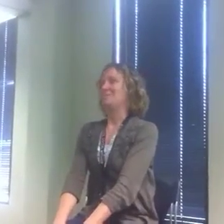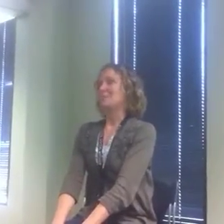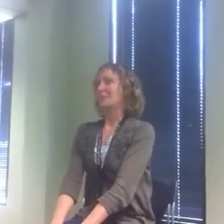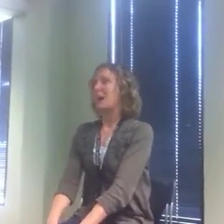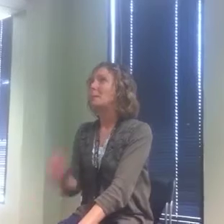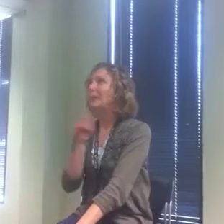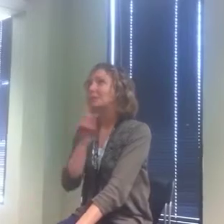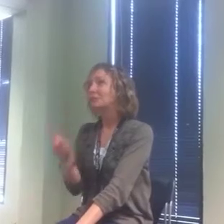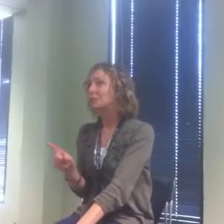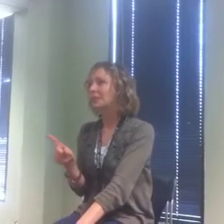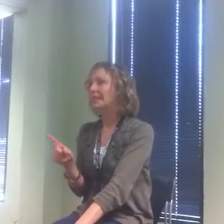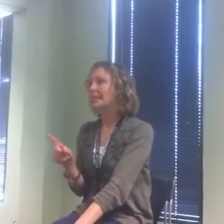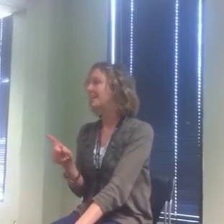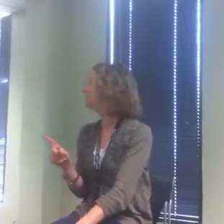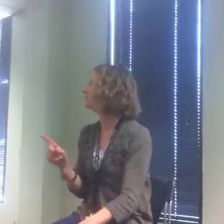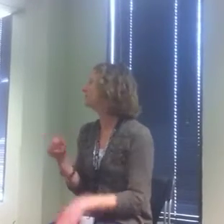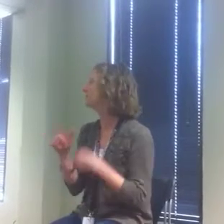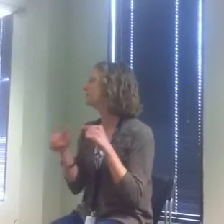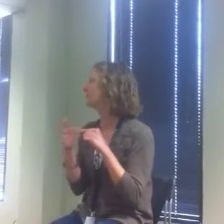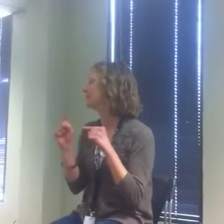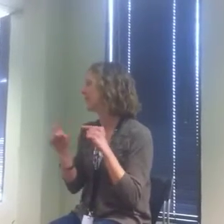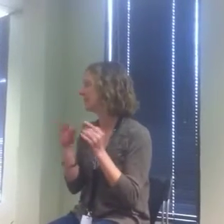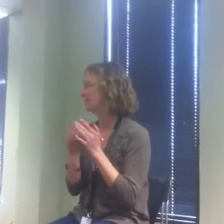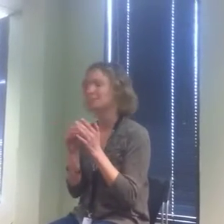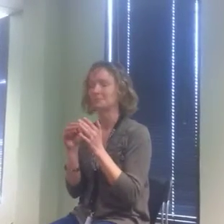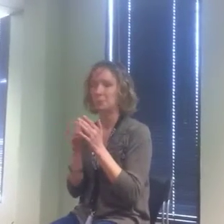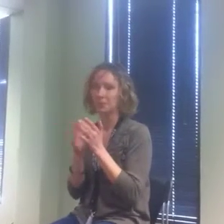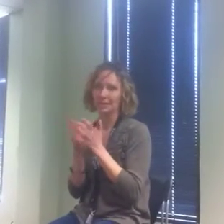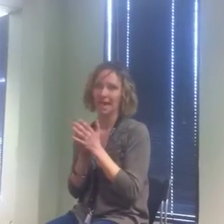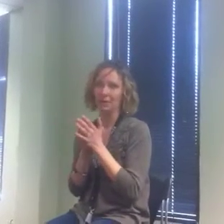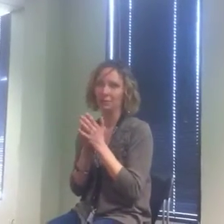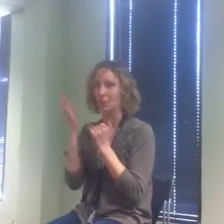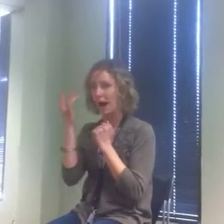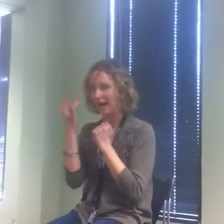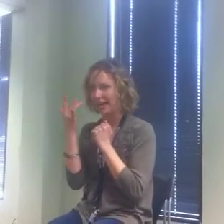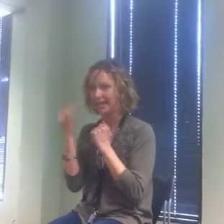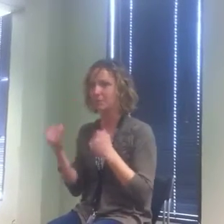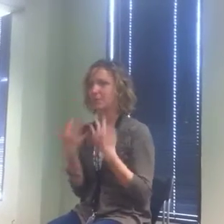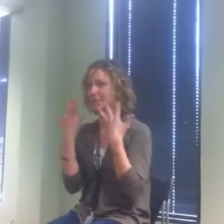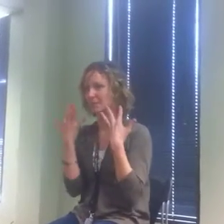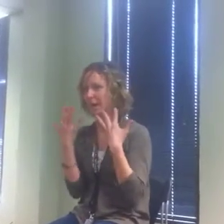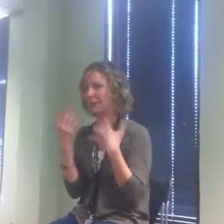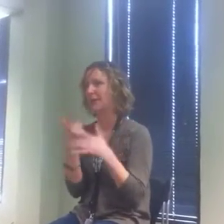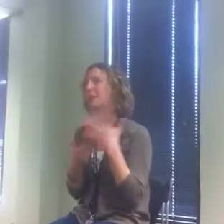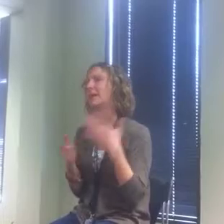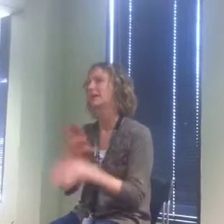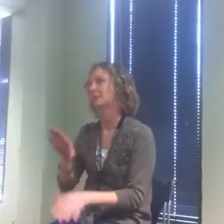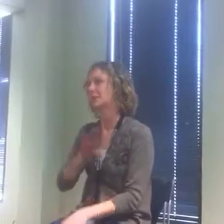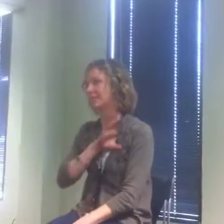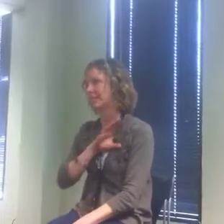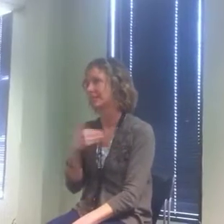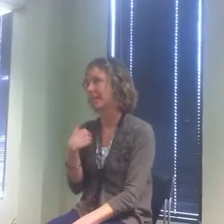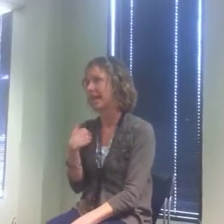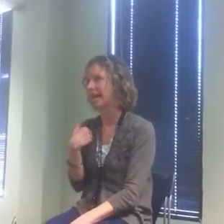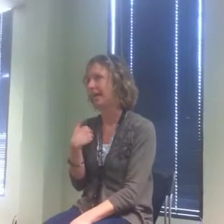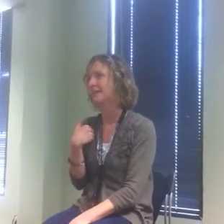But truly when we had to put down why he was inspiring what characteristics he had